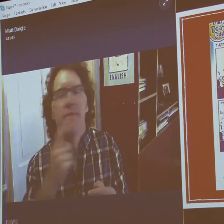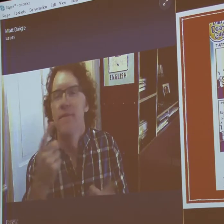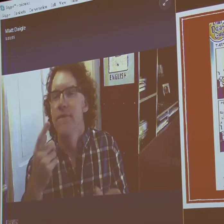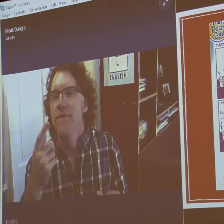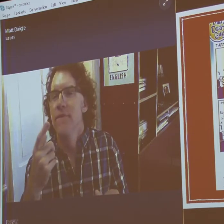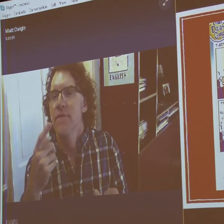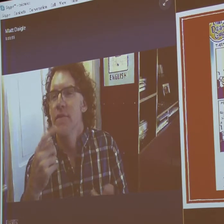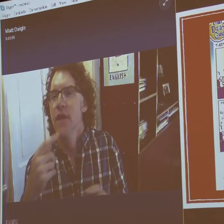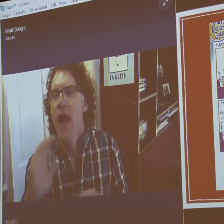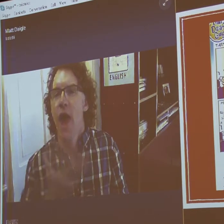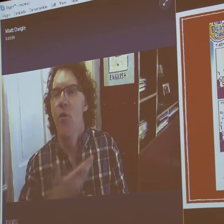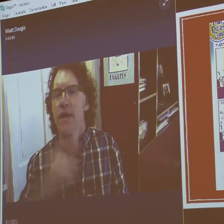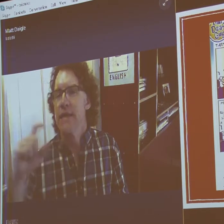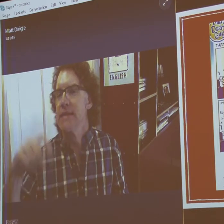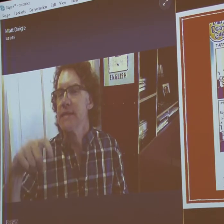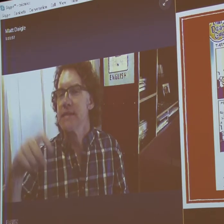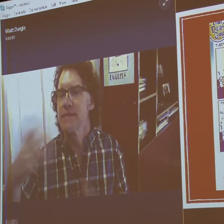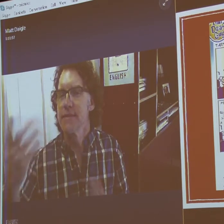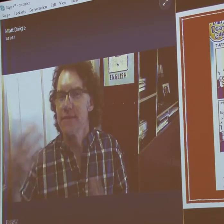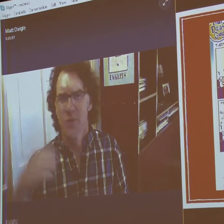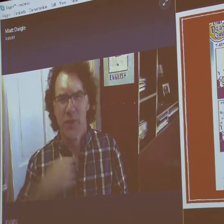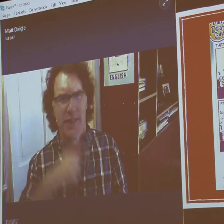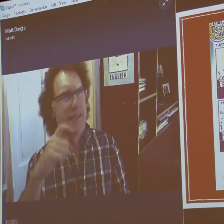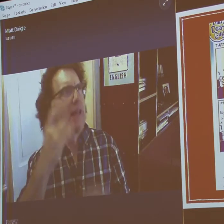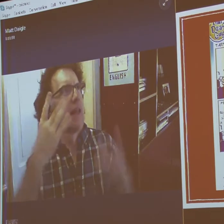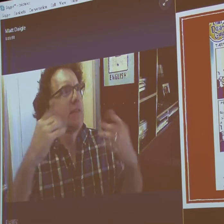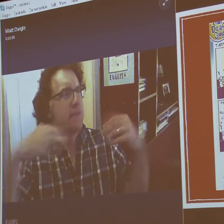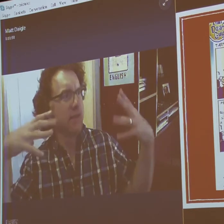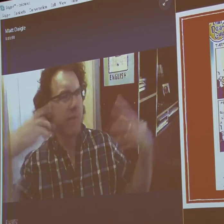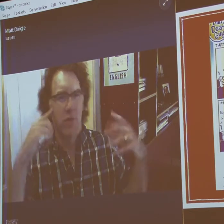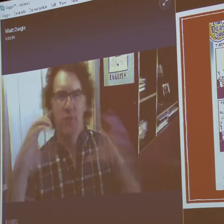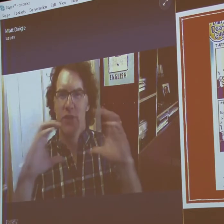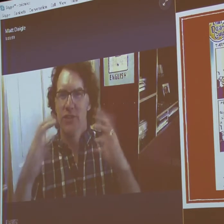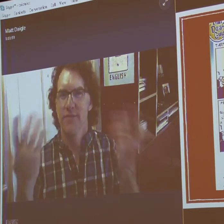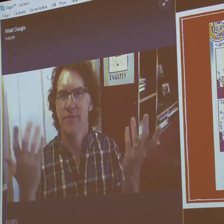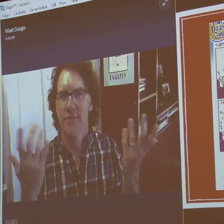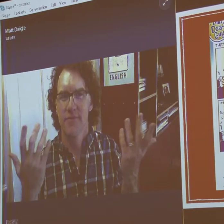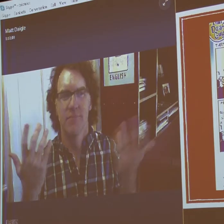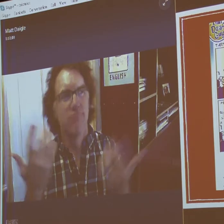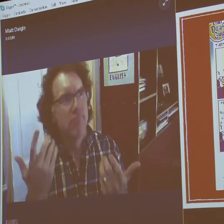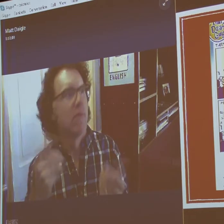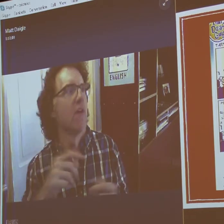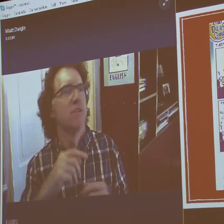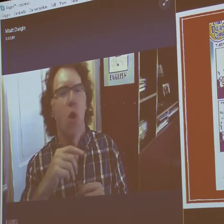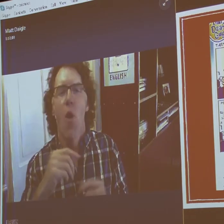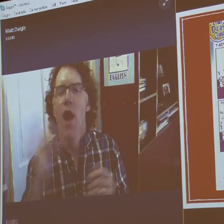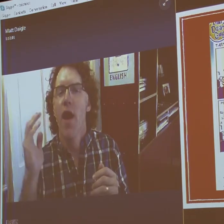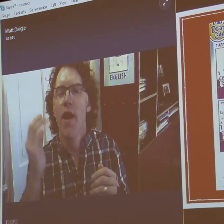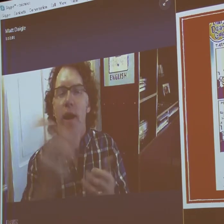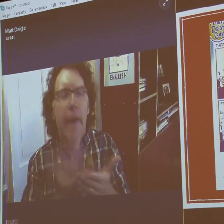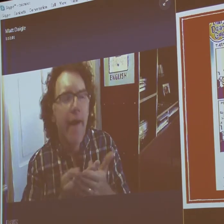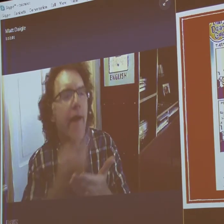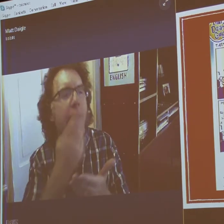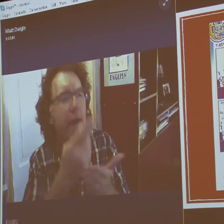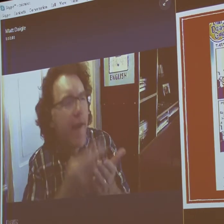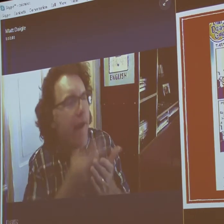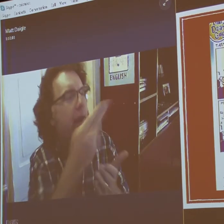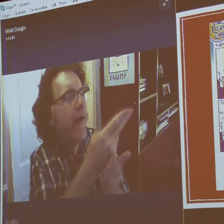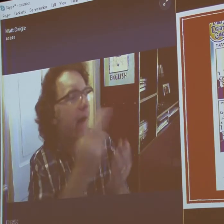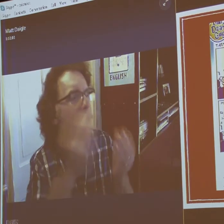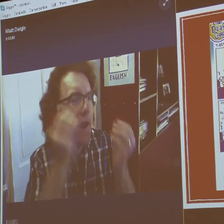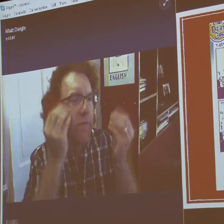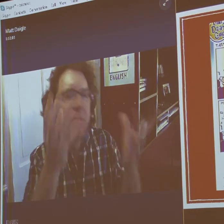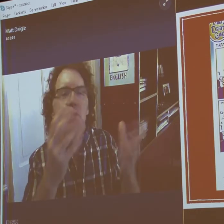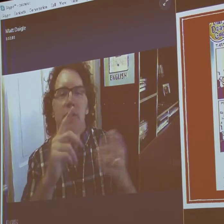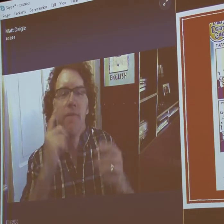shows you a part of deaf culture and what we need in terms of communication.